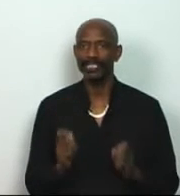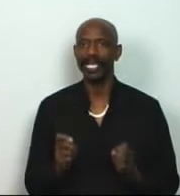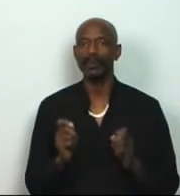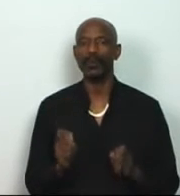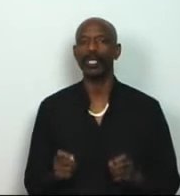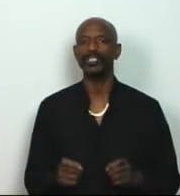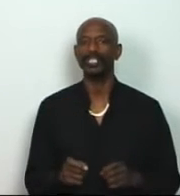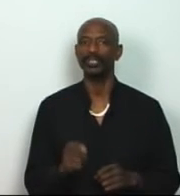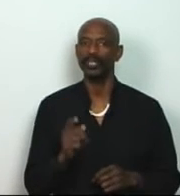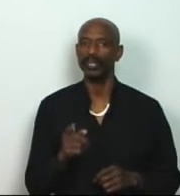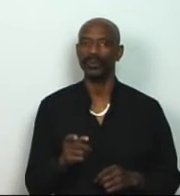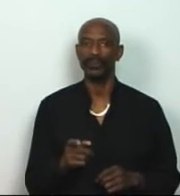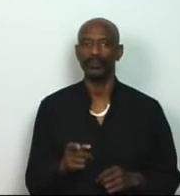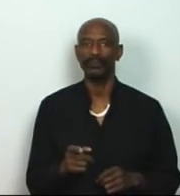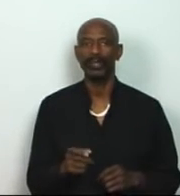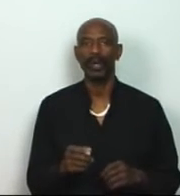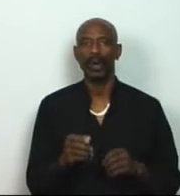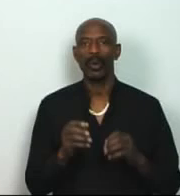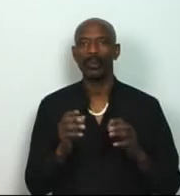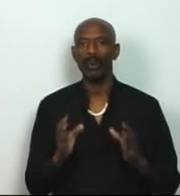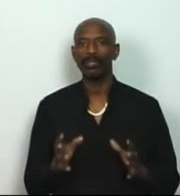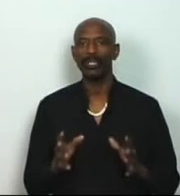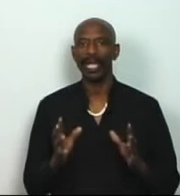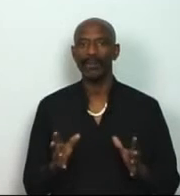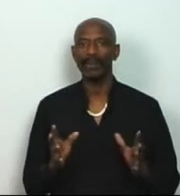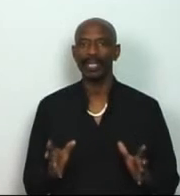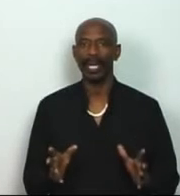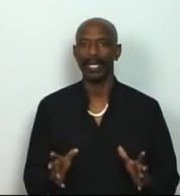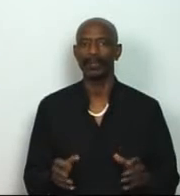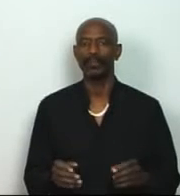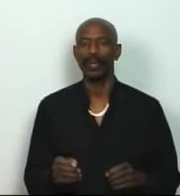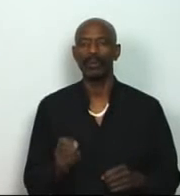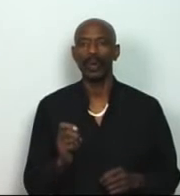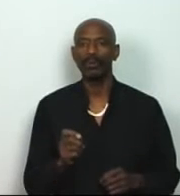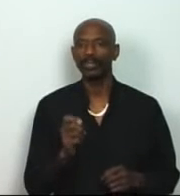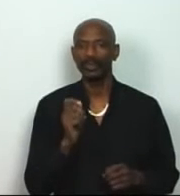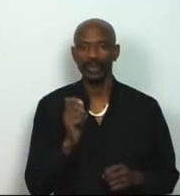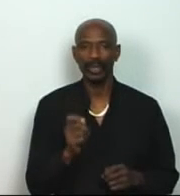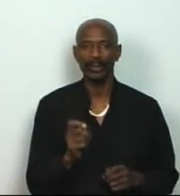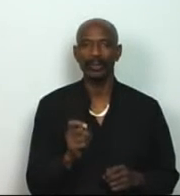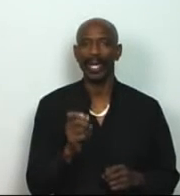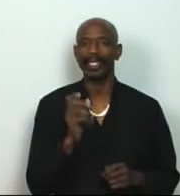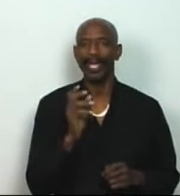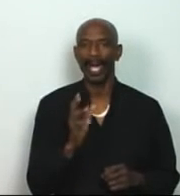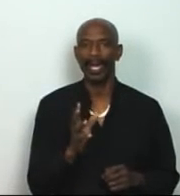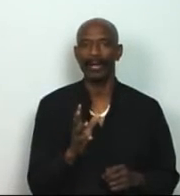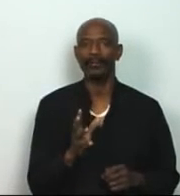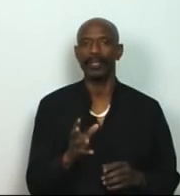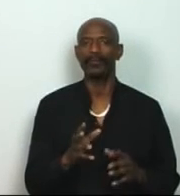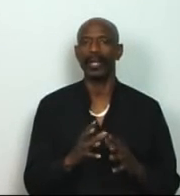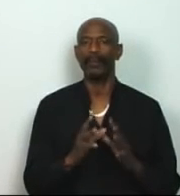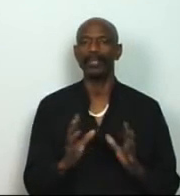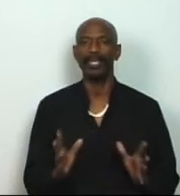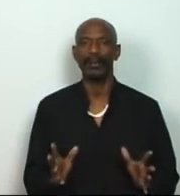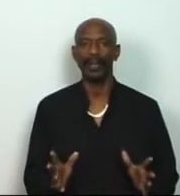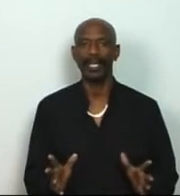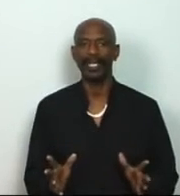same question to you. What would your life be like? What would you do and have if you had plenty of money,